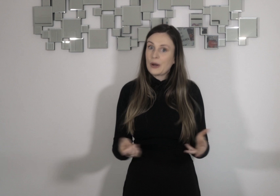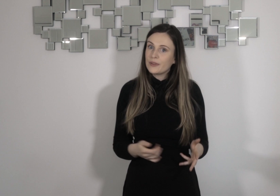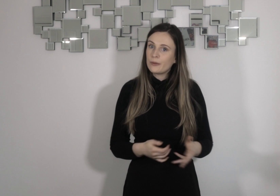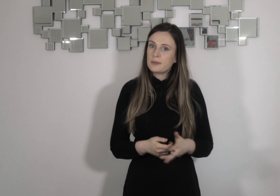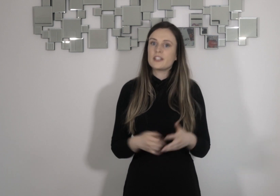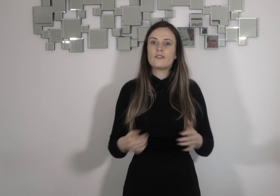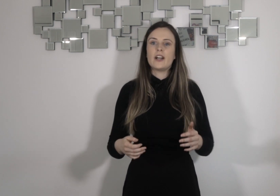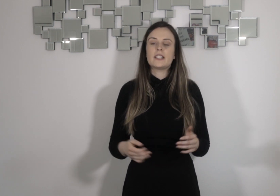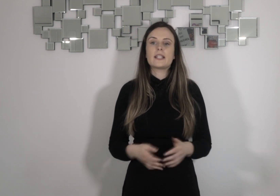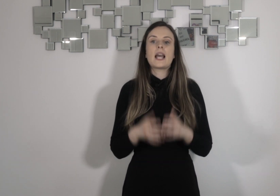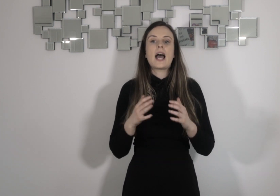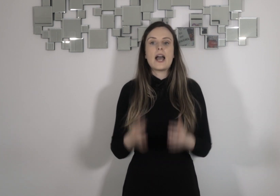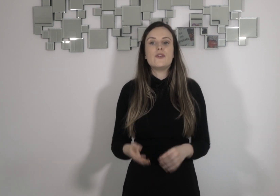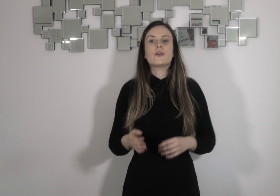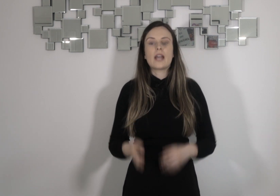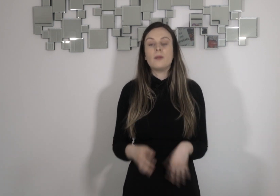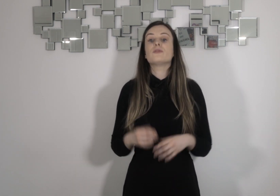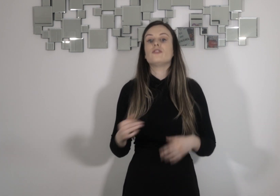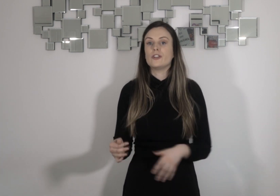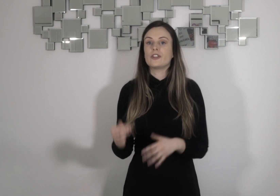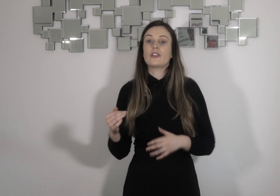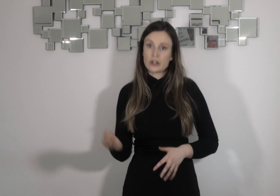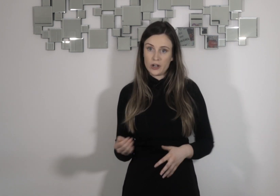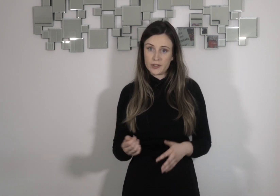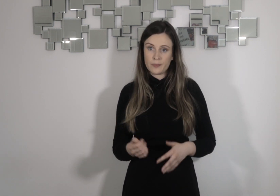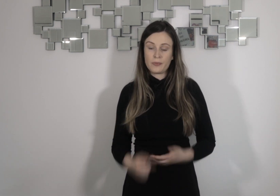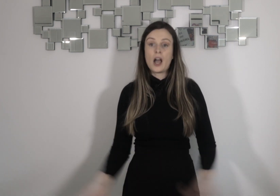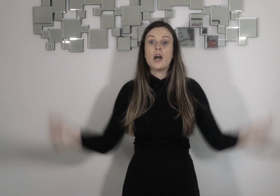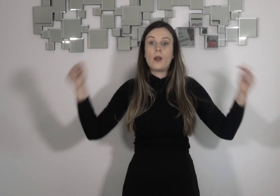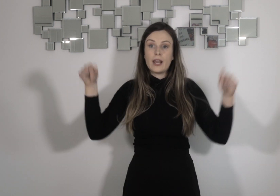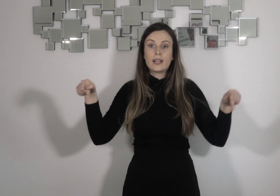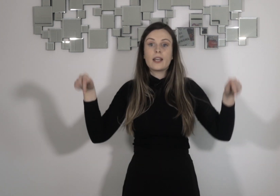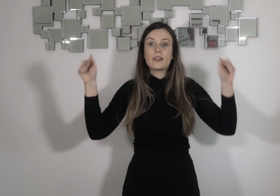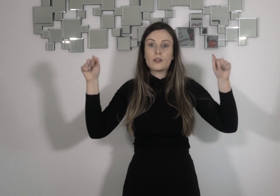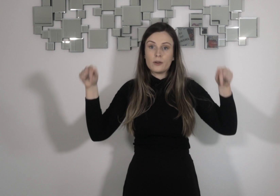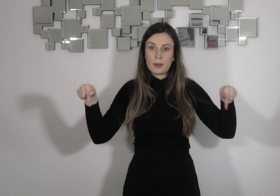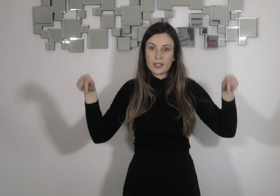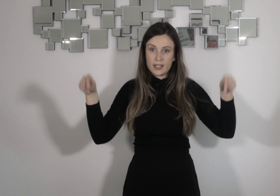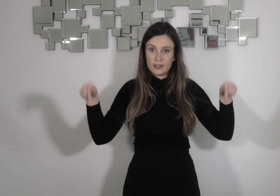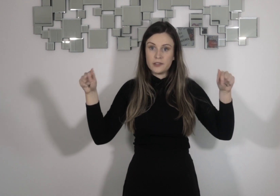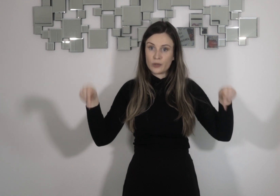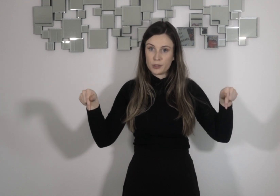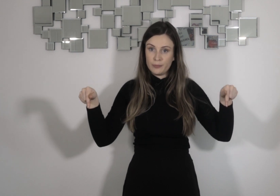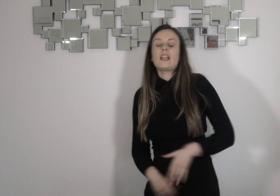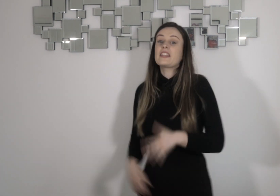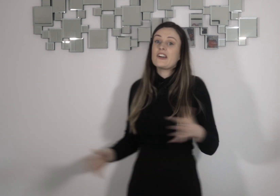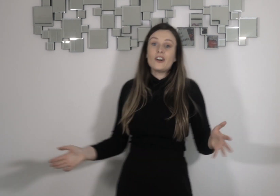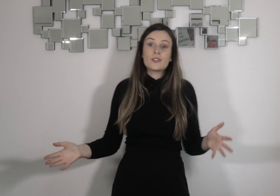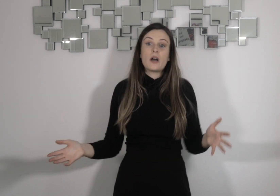go on their website to find out how you can help further their cause. I will link the website in the description. They also